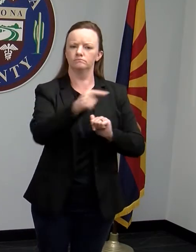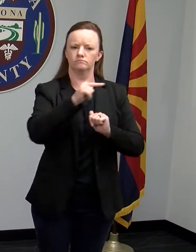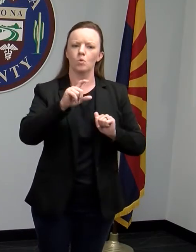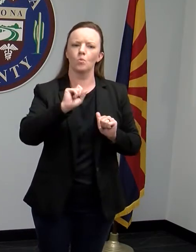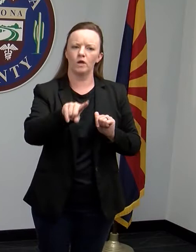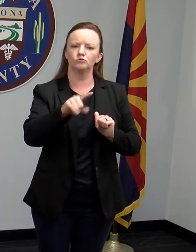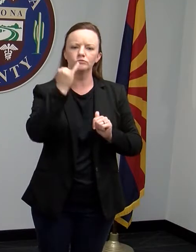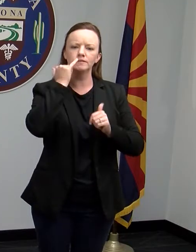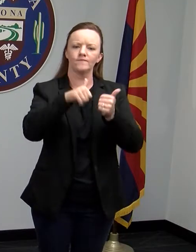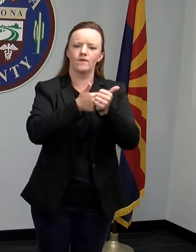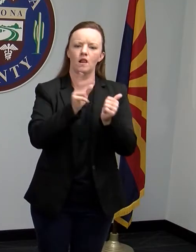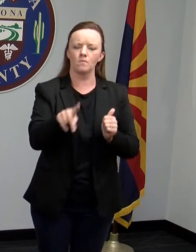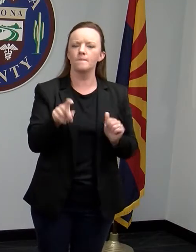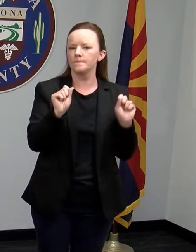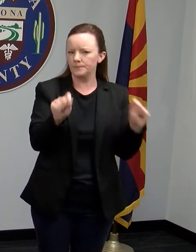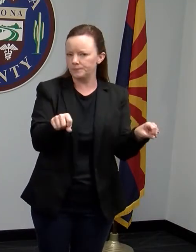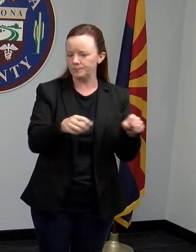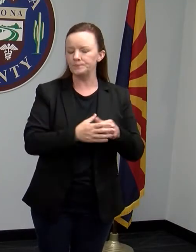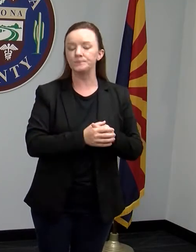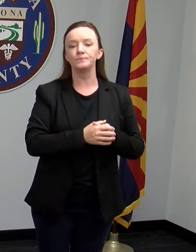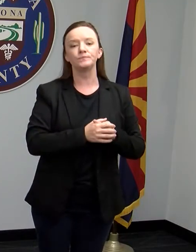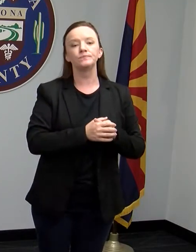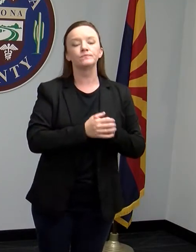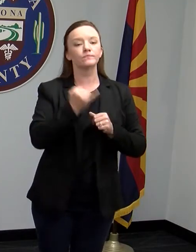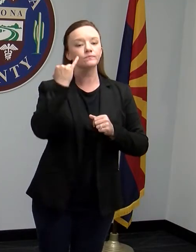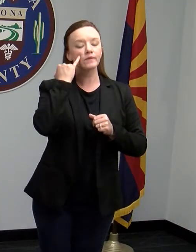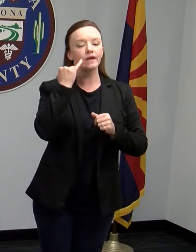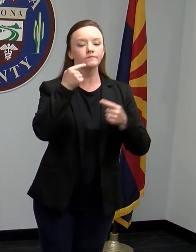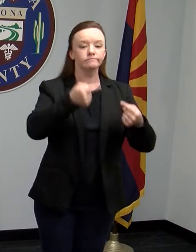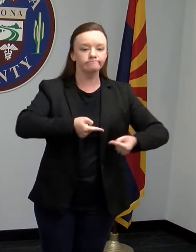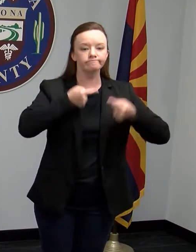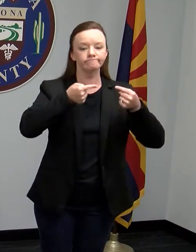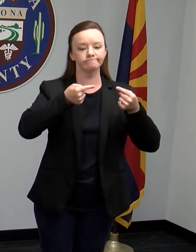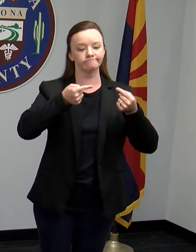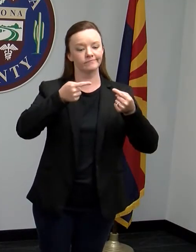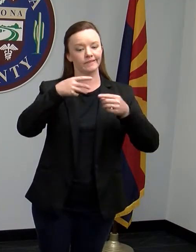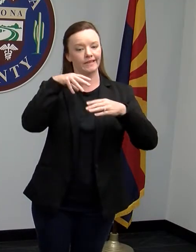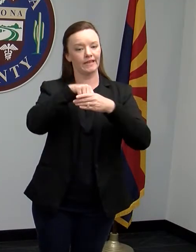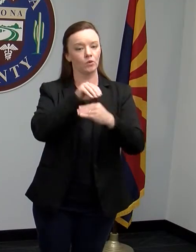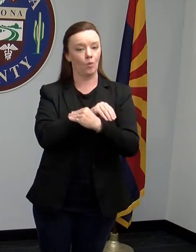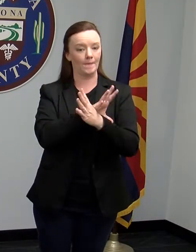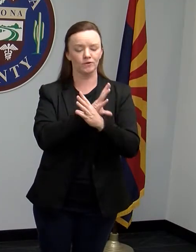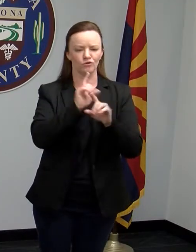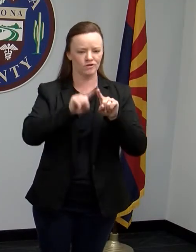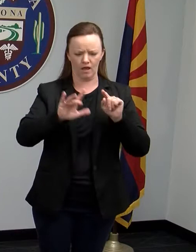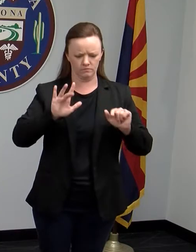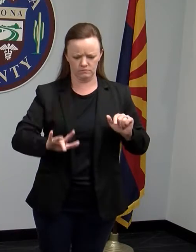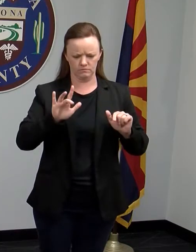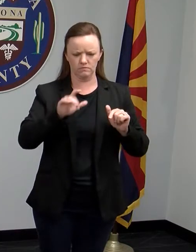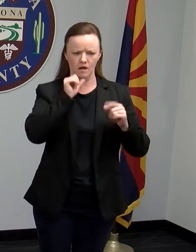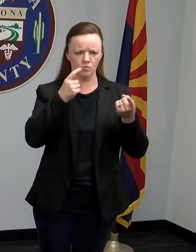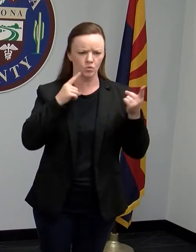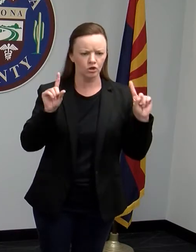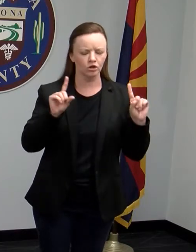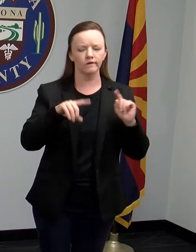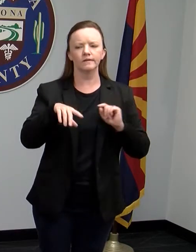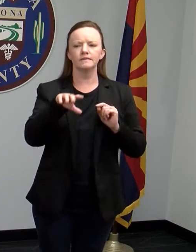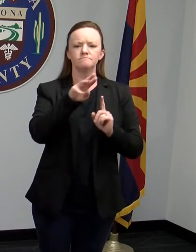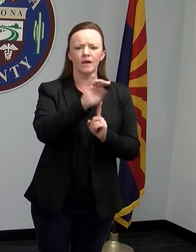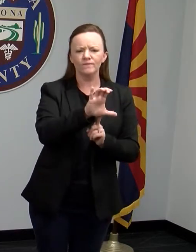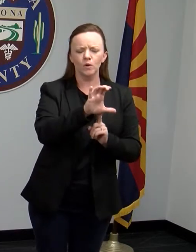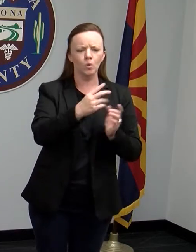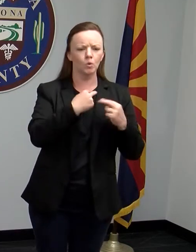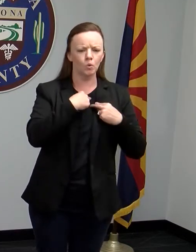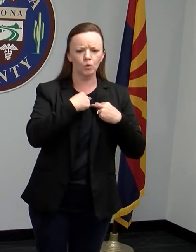questions that you might have. So if you're having difficulty raising your hand in the webinar, or if your mic won't